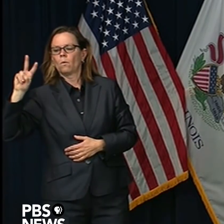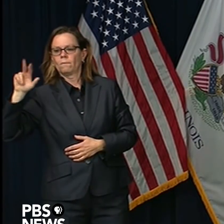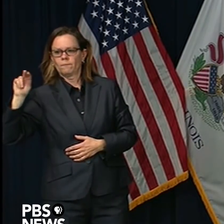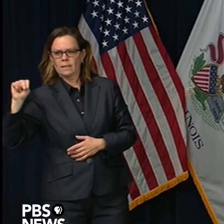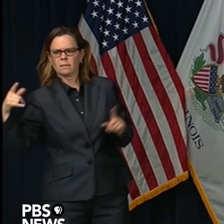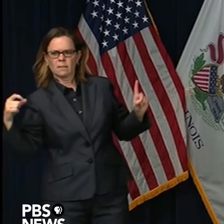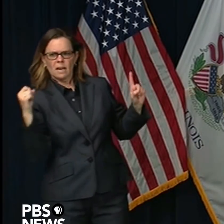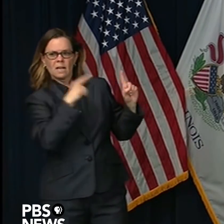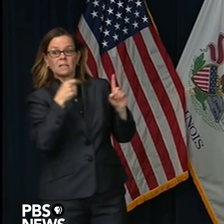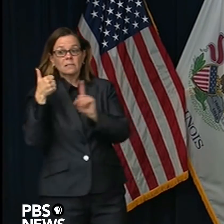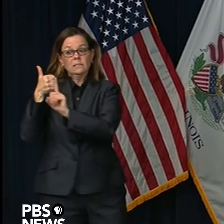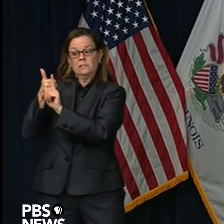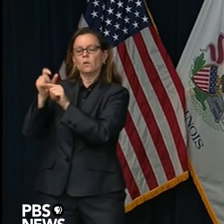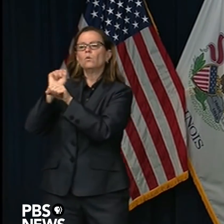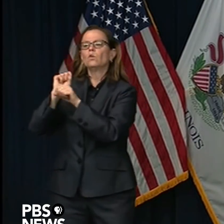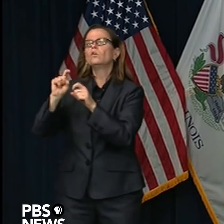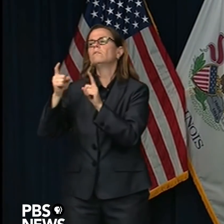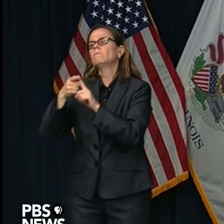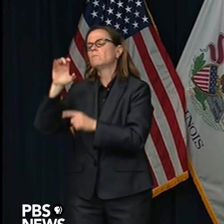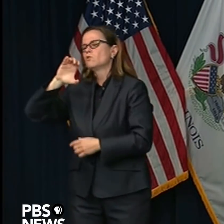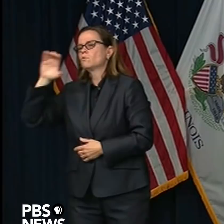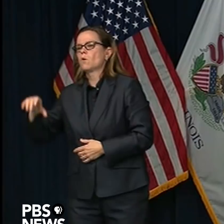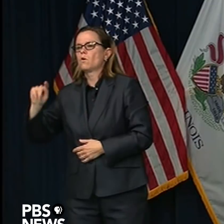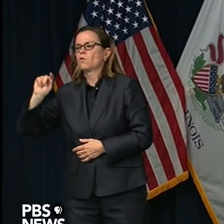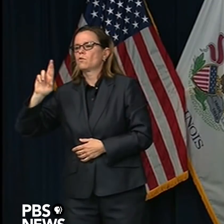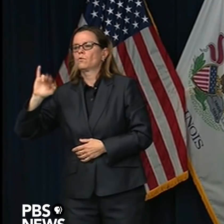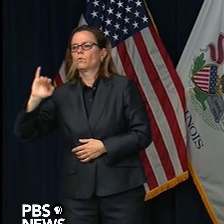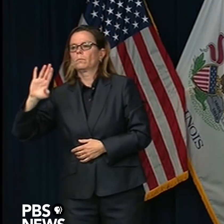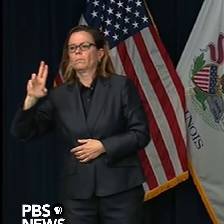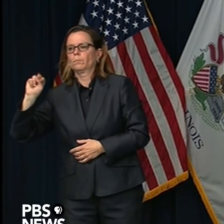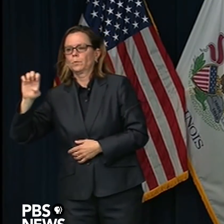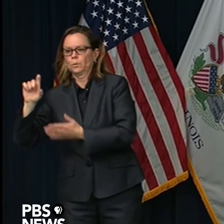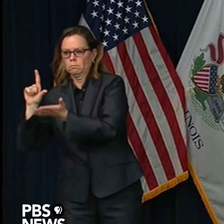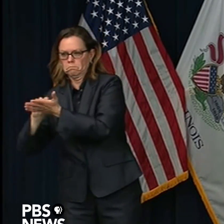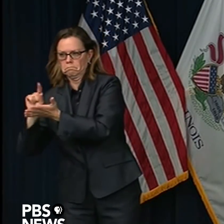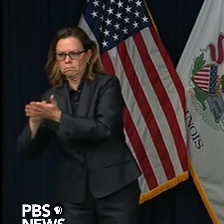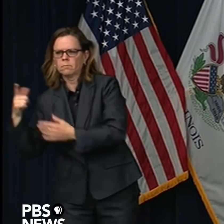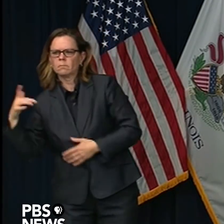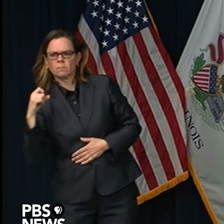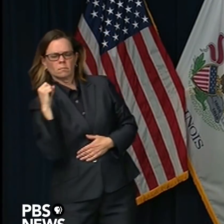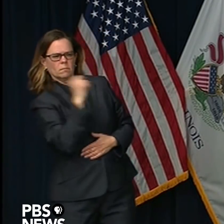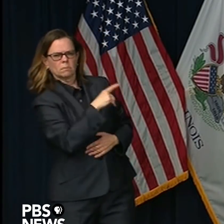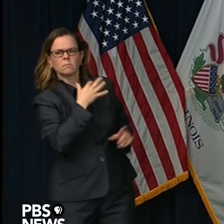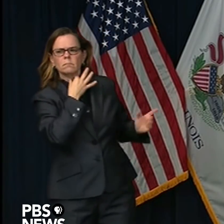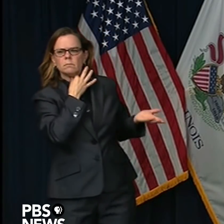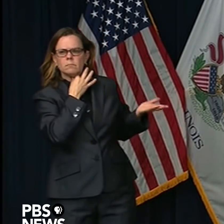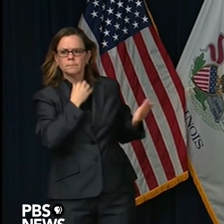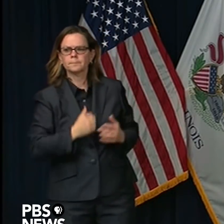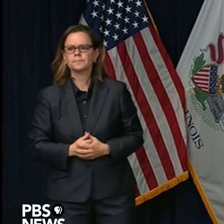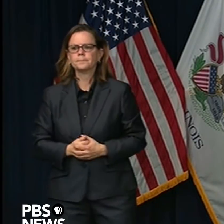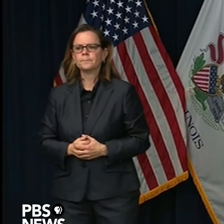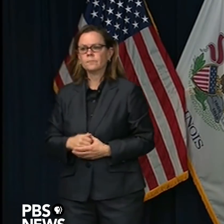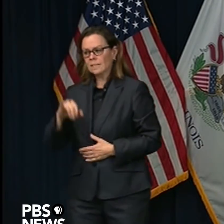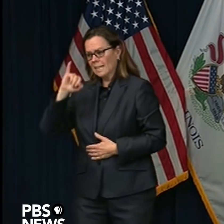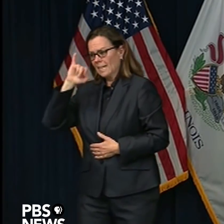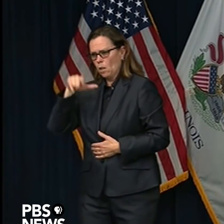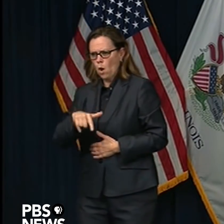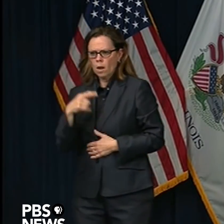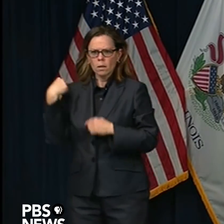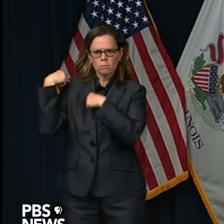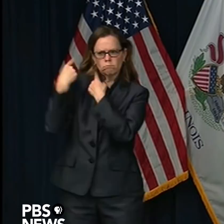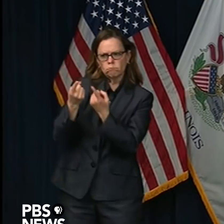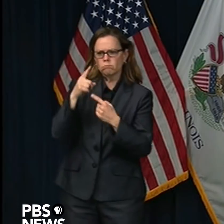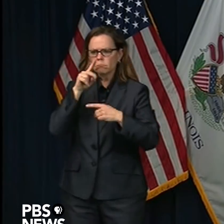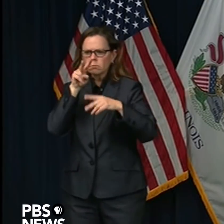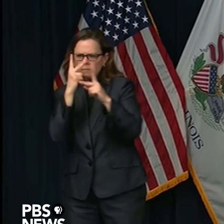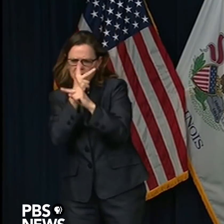slowing and one of the more trusted COVID-19 forecasting models showing Illinois could peak come Sunday and that the number of deaths are